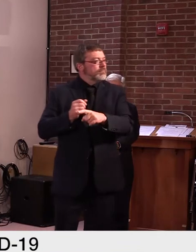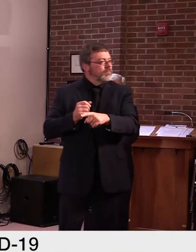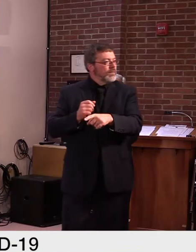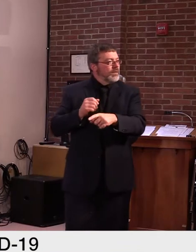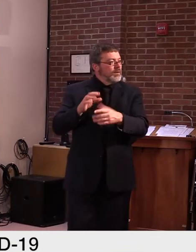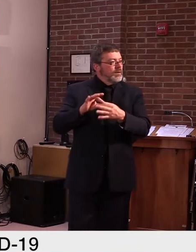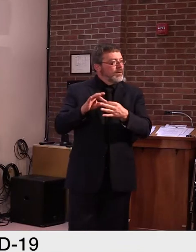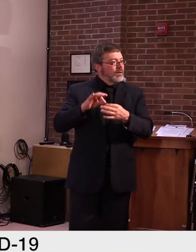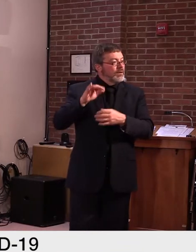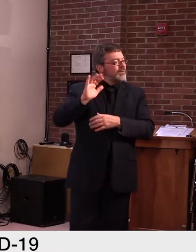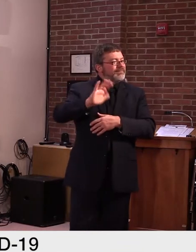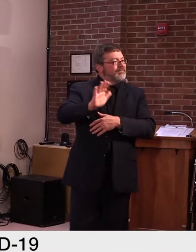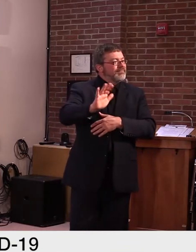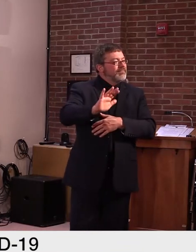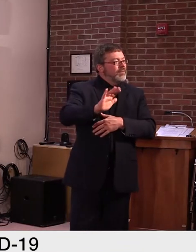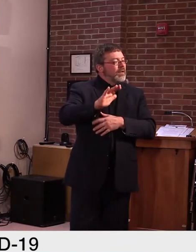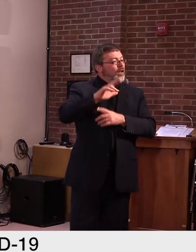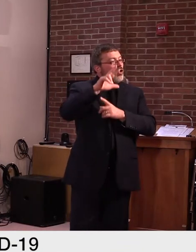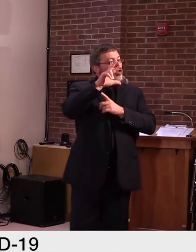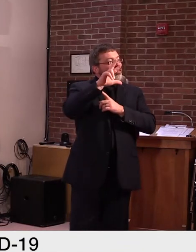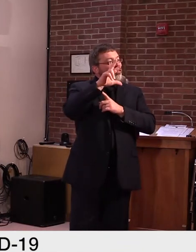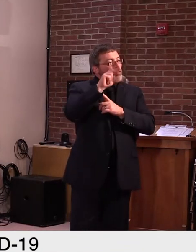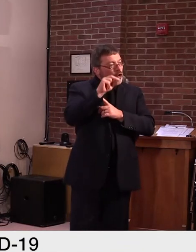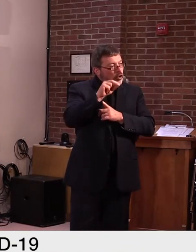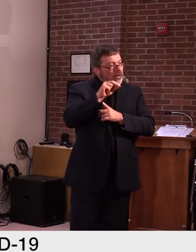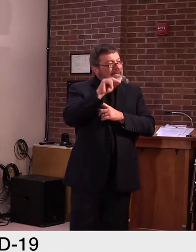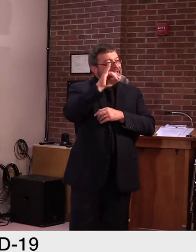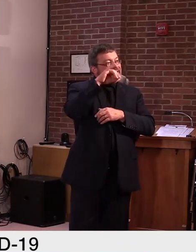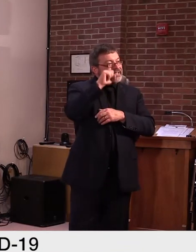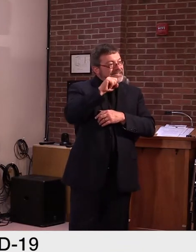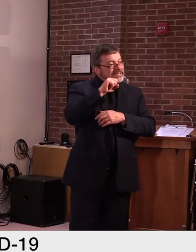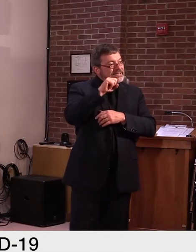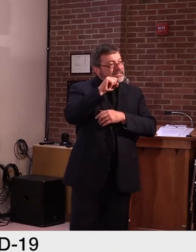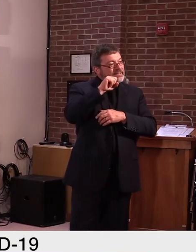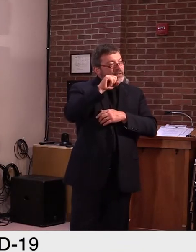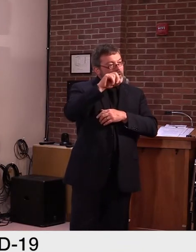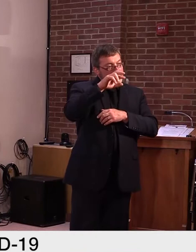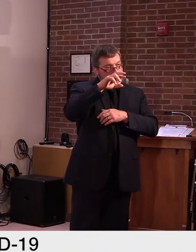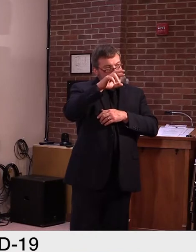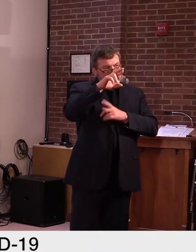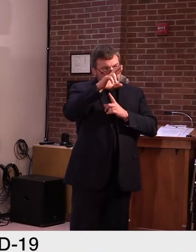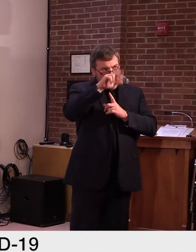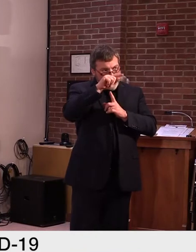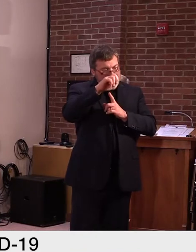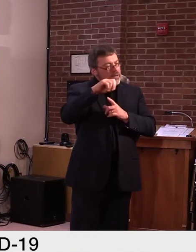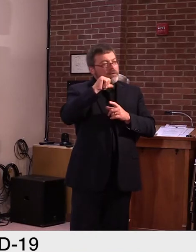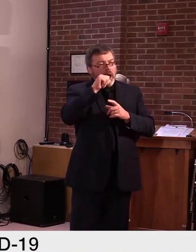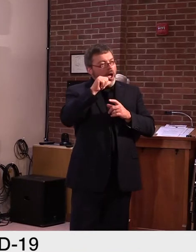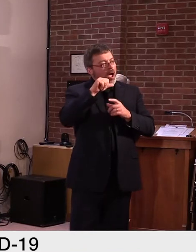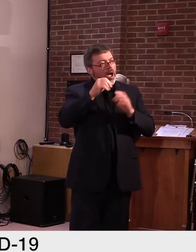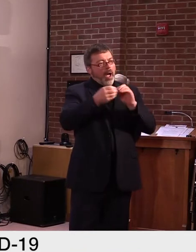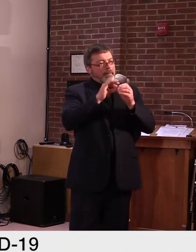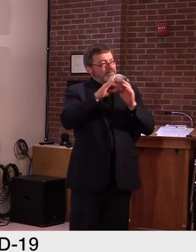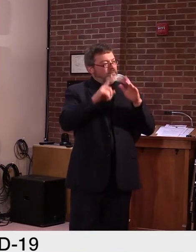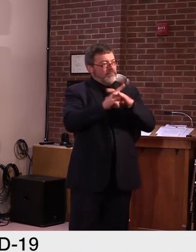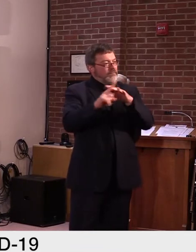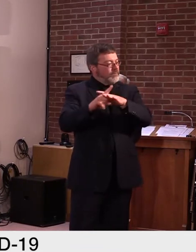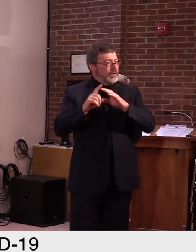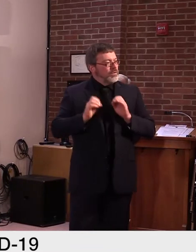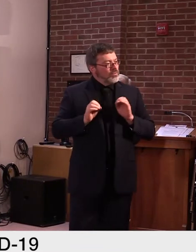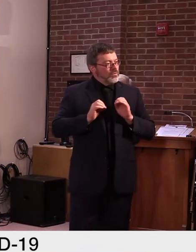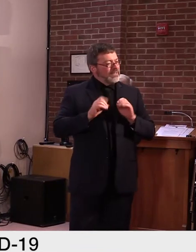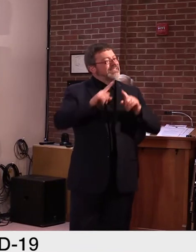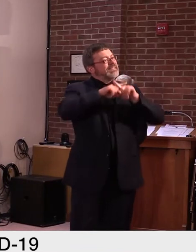cases. The 30 is the rate, not the number of 30. Yeah, we only had 46 in the state, uh, for the whole week.